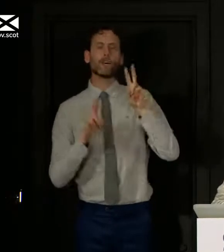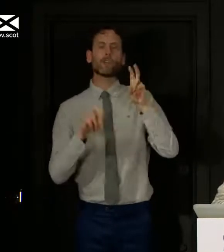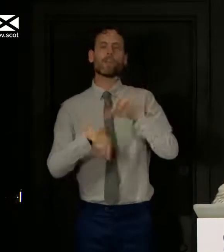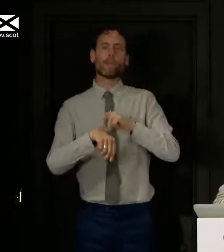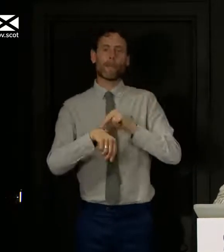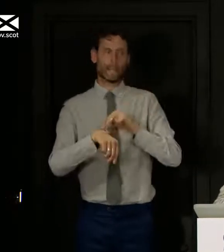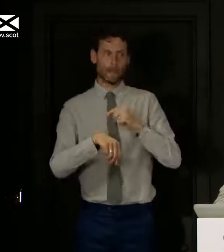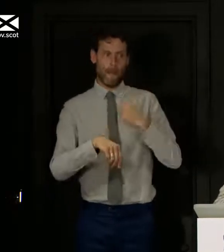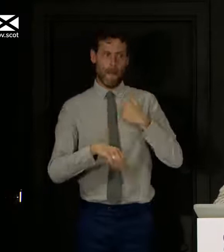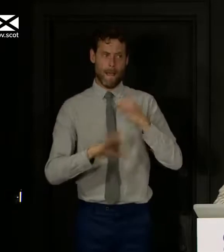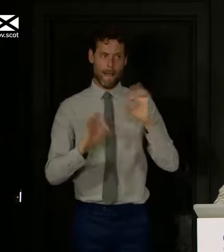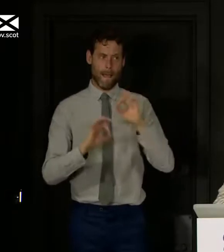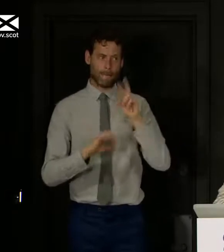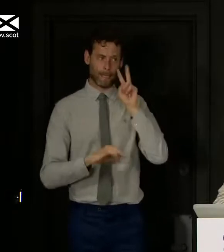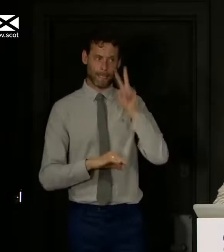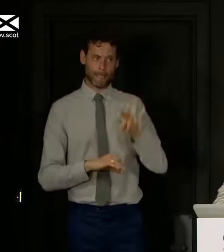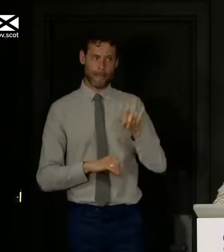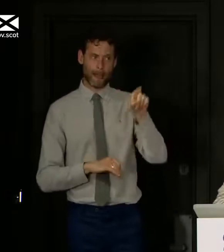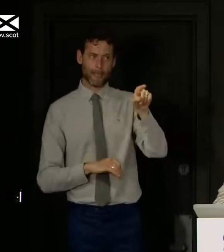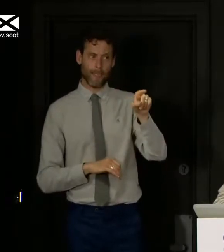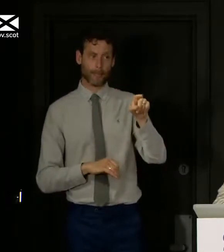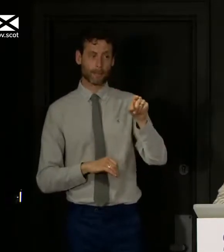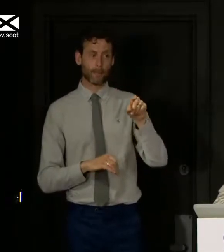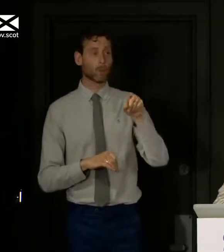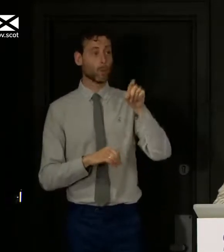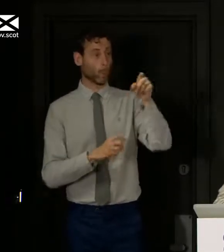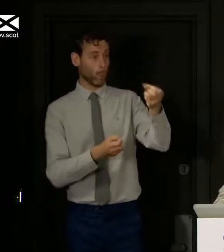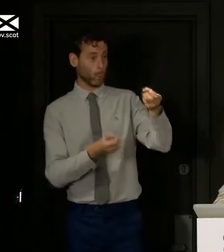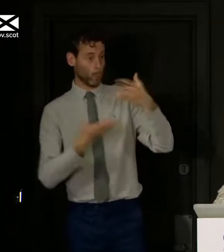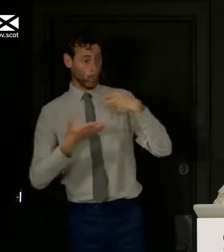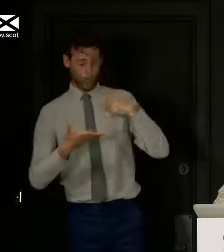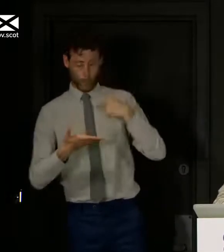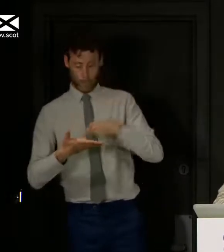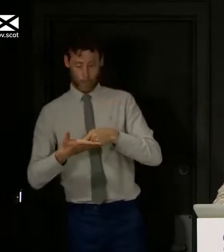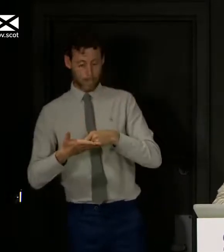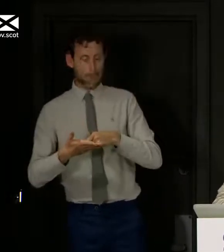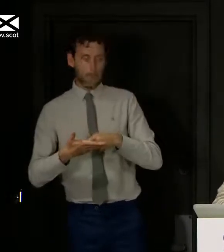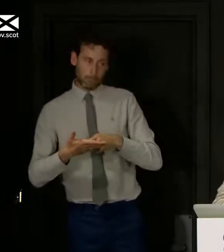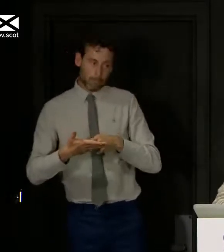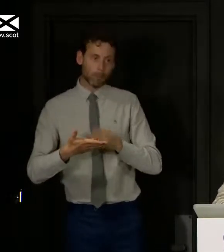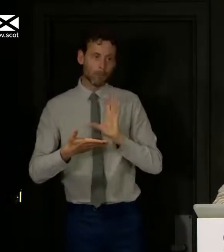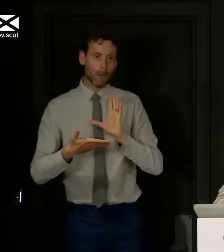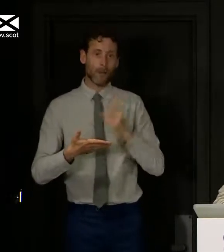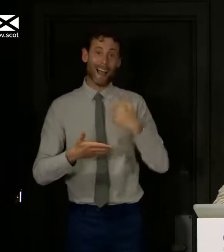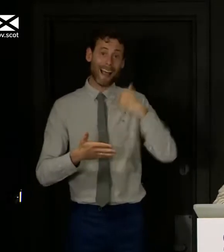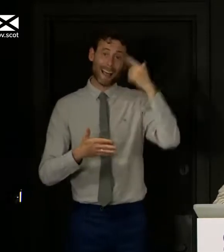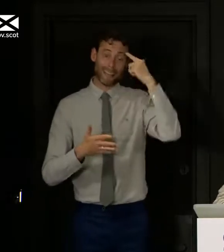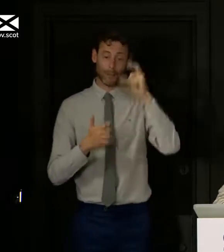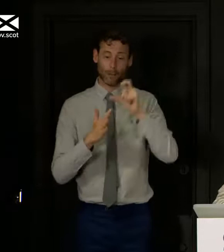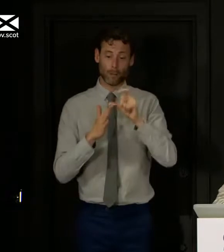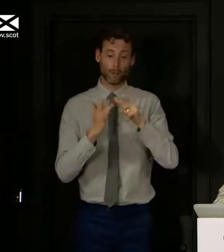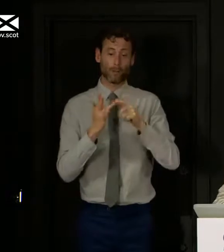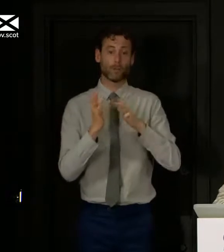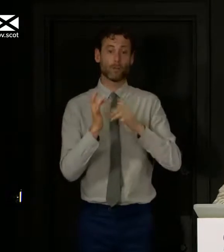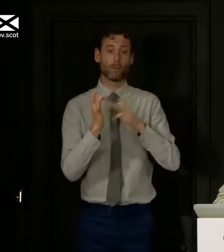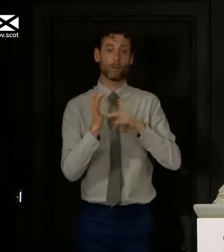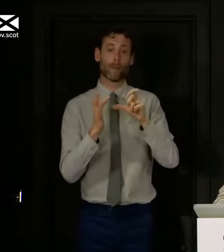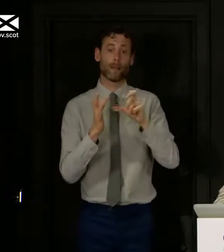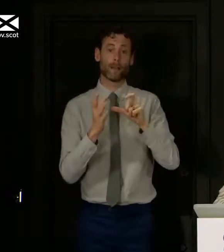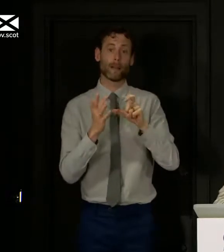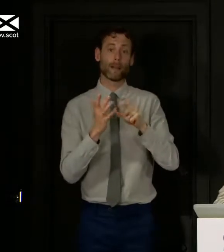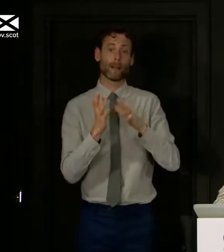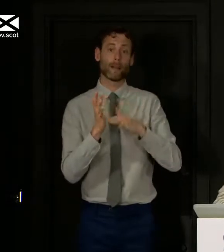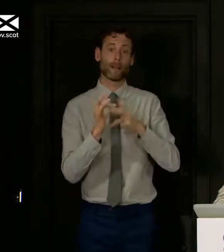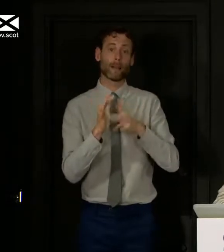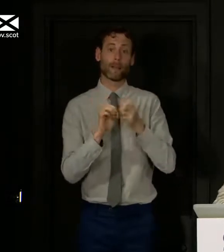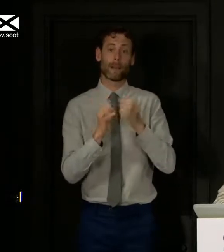for myself. So just to make that obvious caveat, I think Dominic Cummings should no longer be in post. I thought that